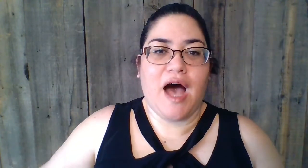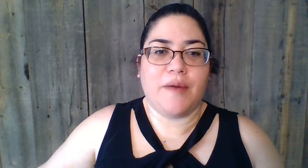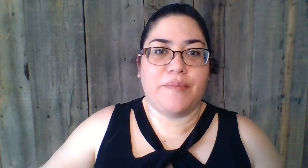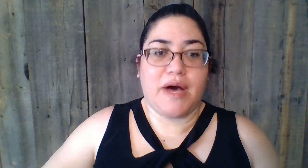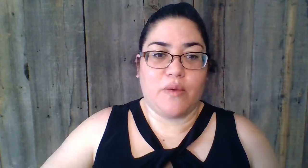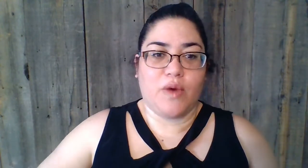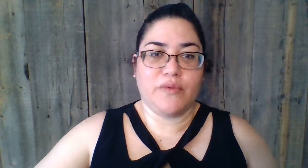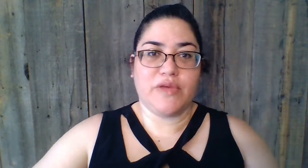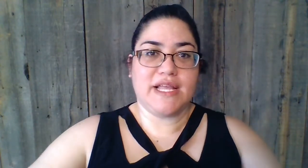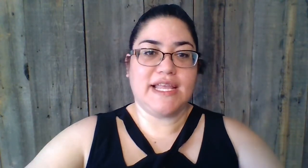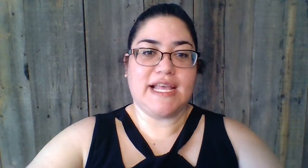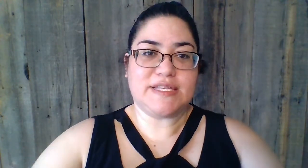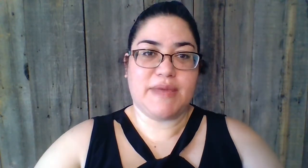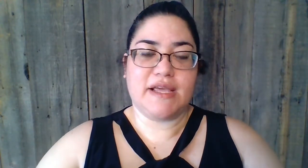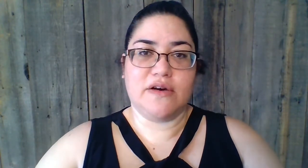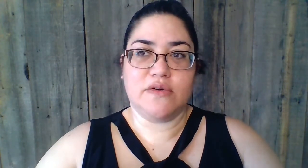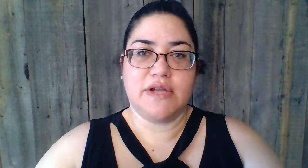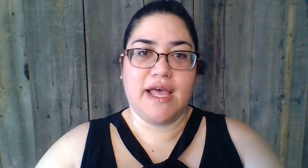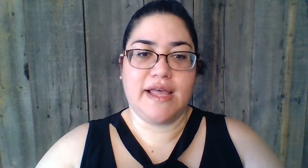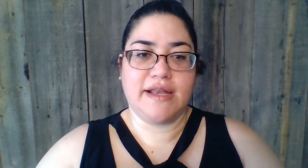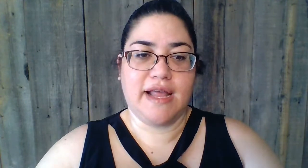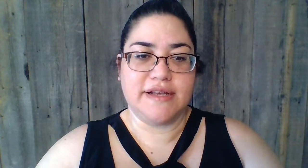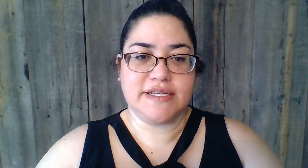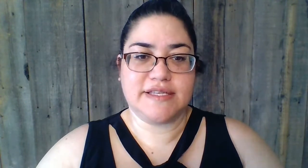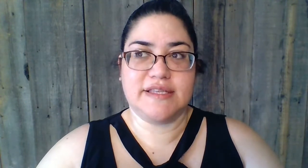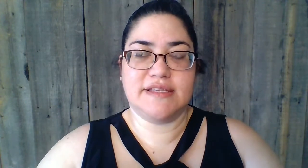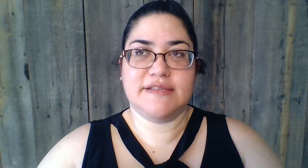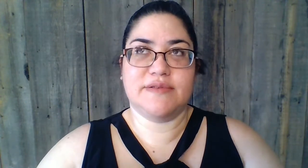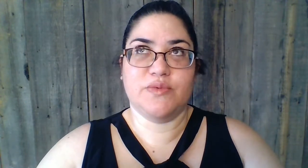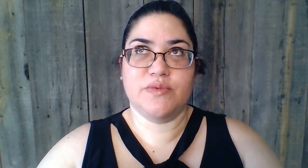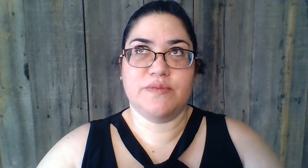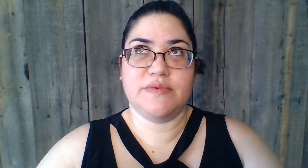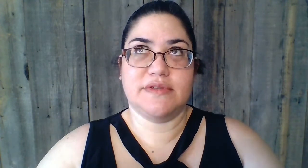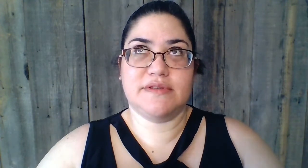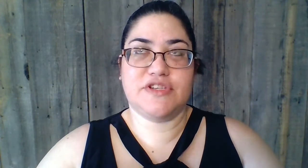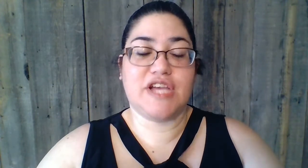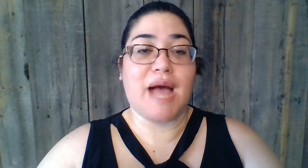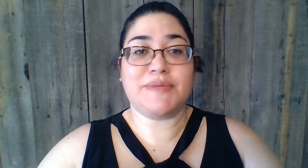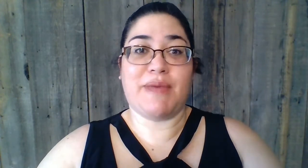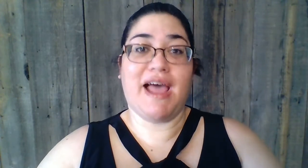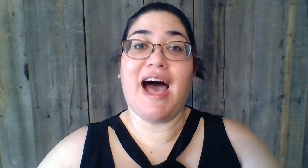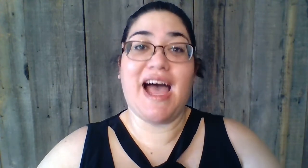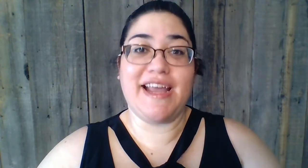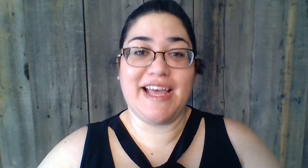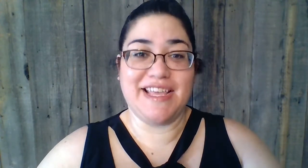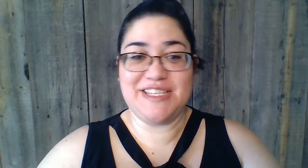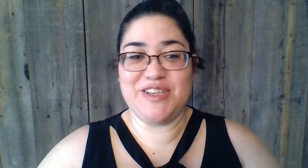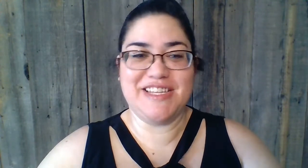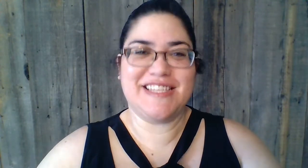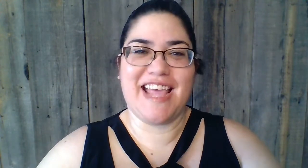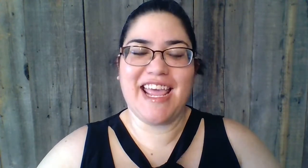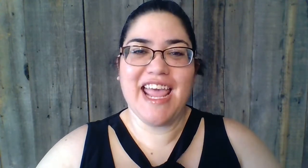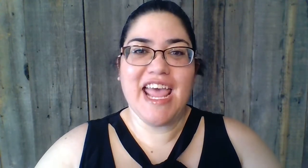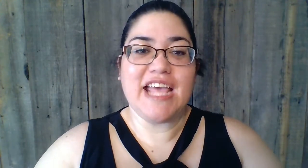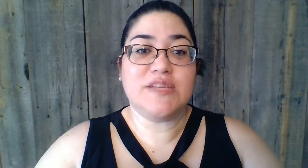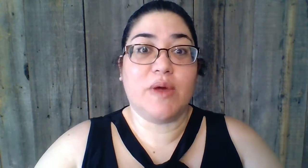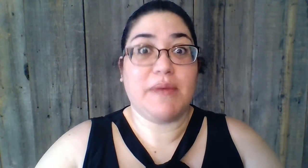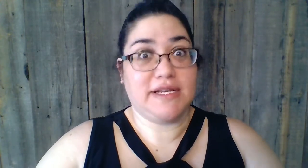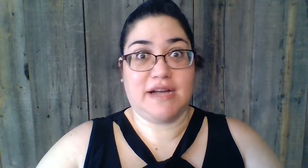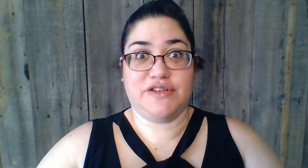But what really gets my goat and just chaps my hide, I guess you could say, is when my doctor